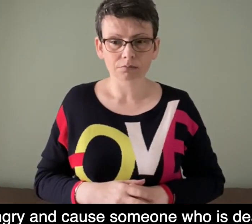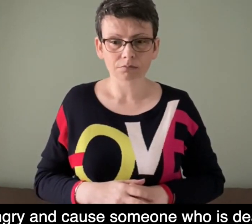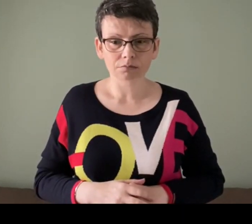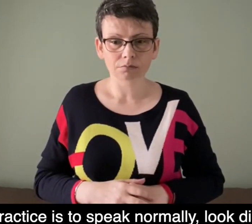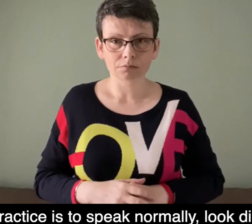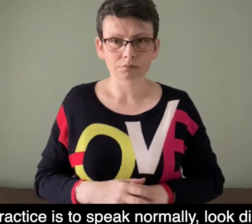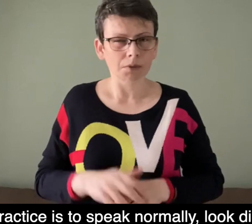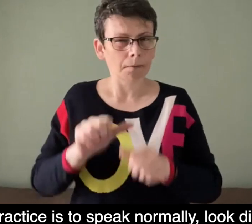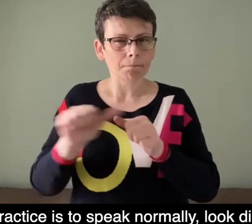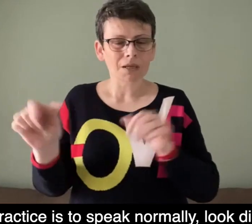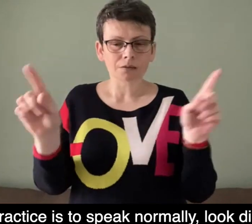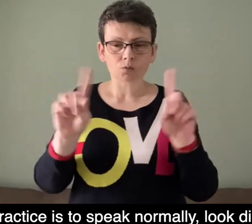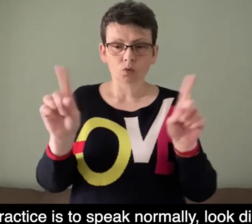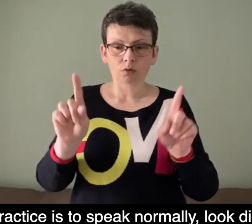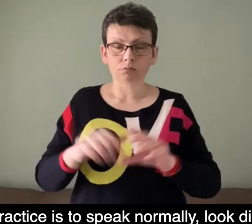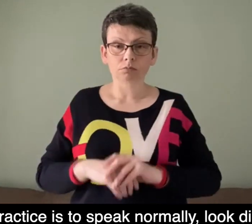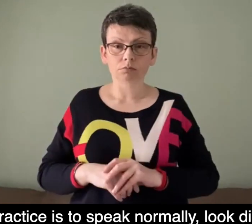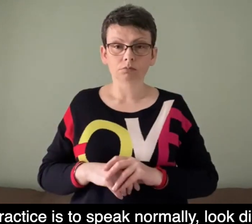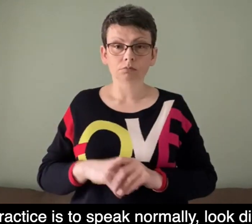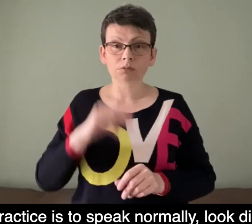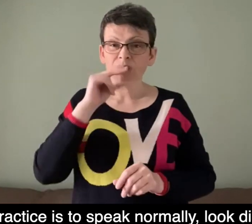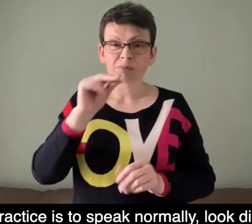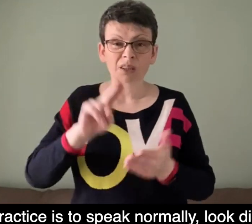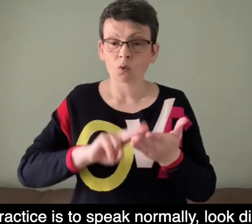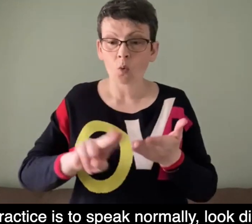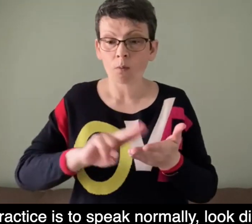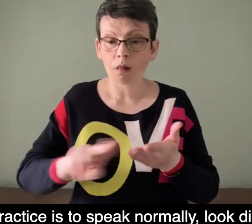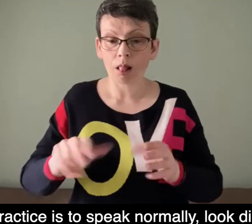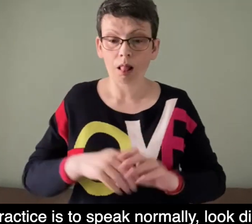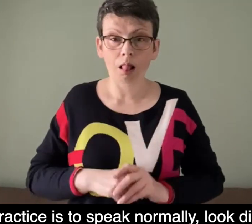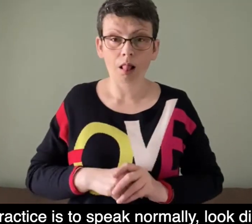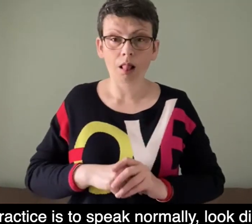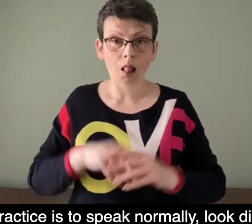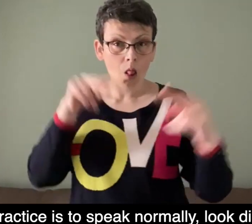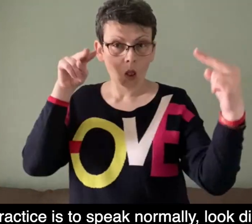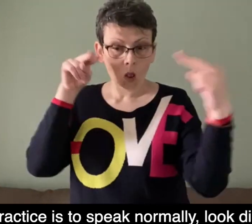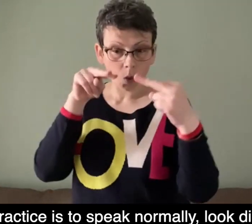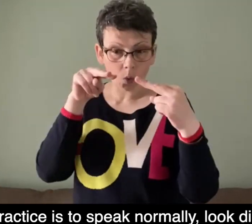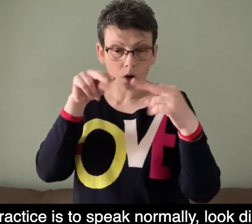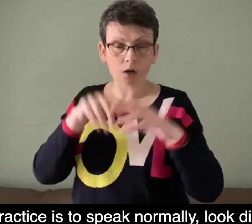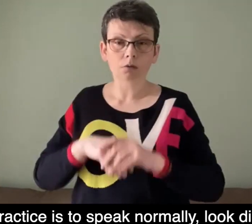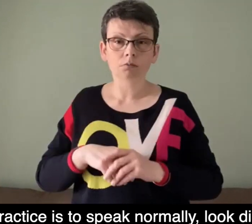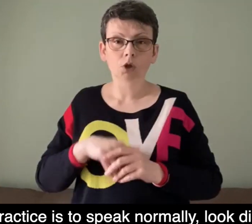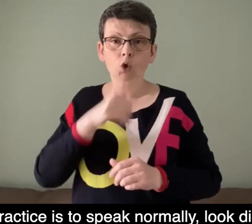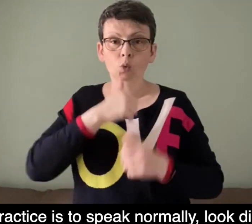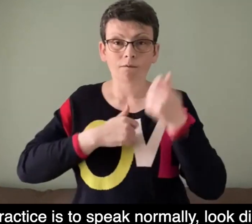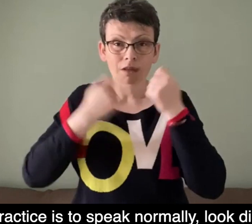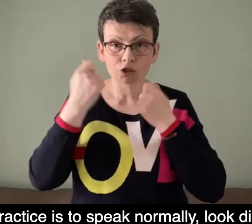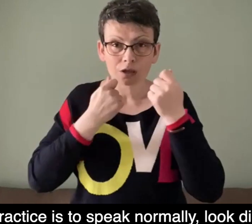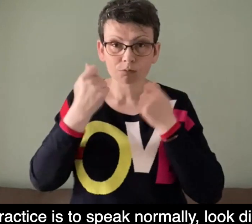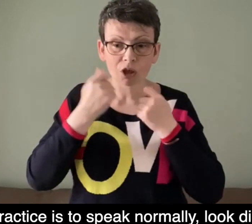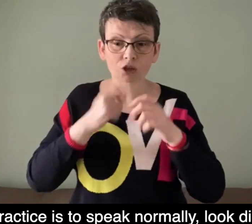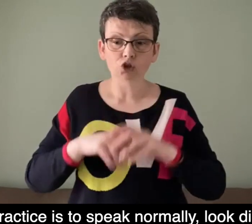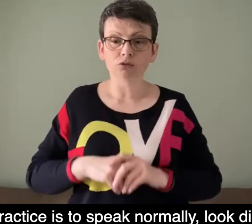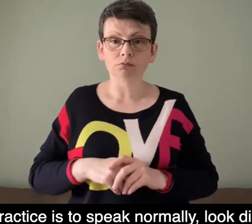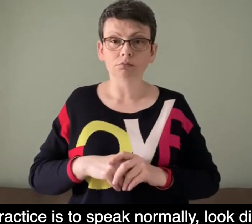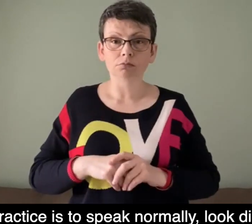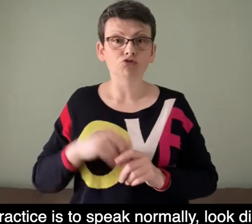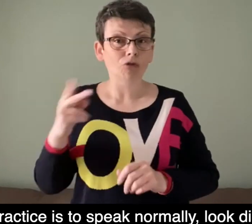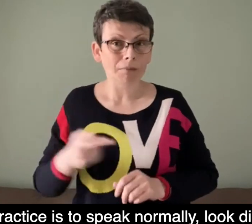Best practice is to speak normally, look directly at the person, use facial expressions and repeat